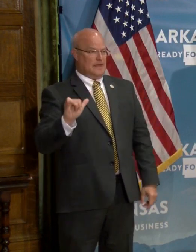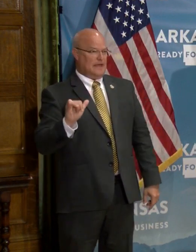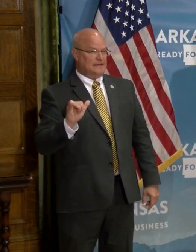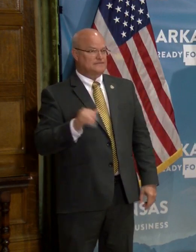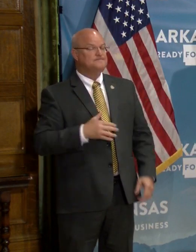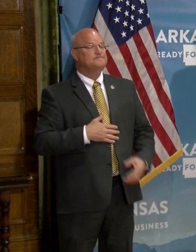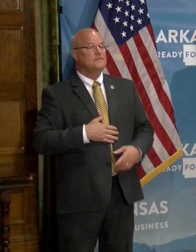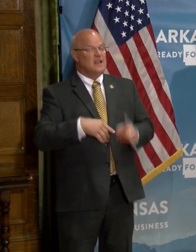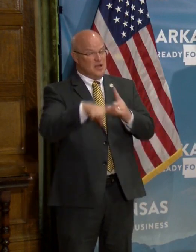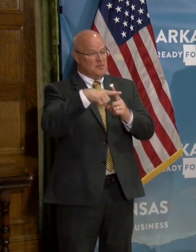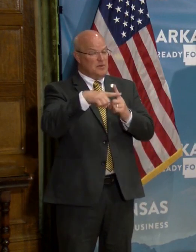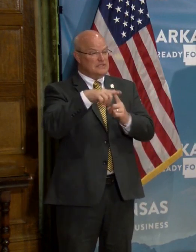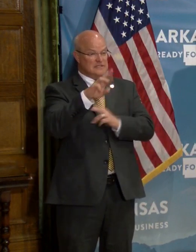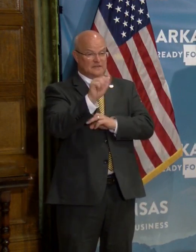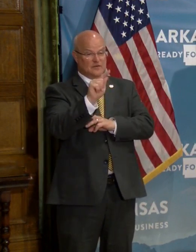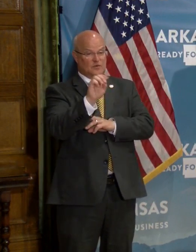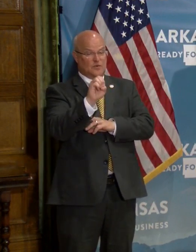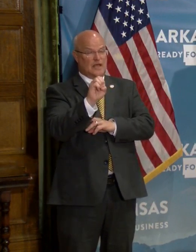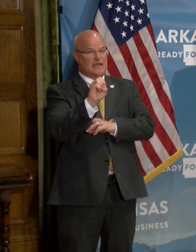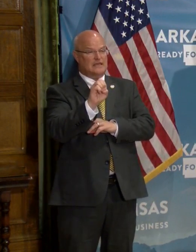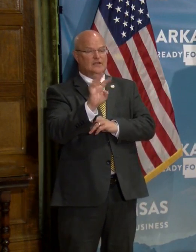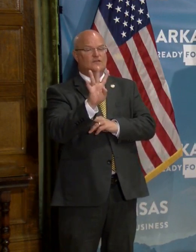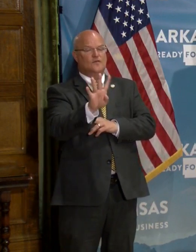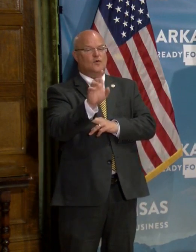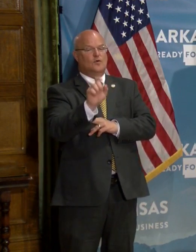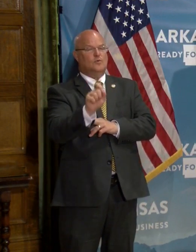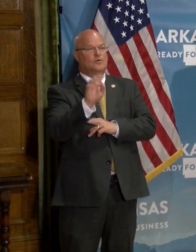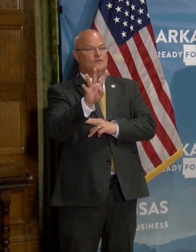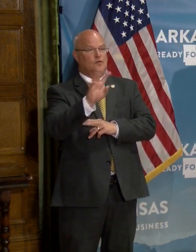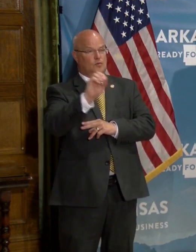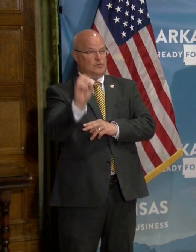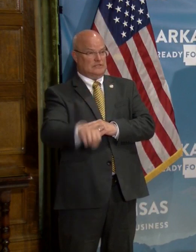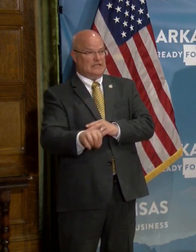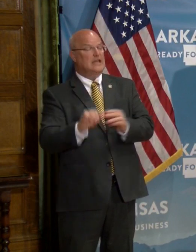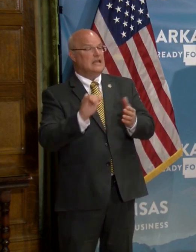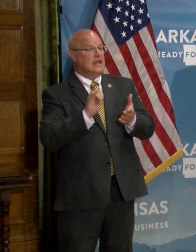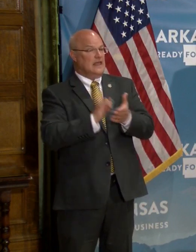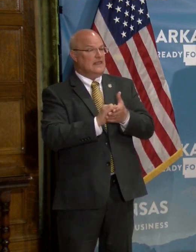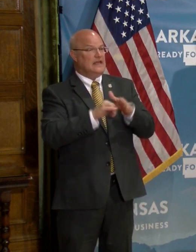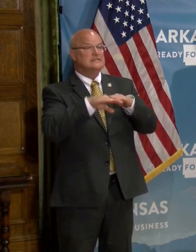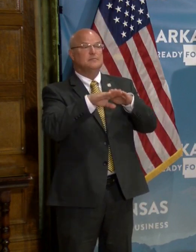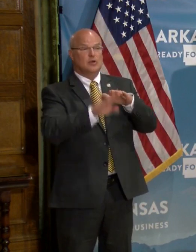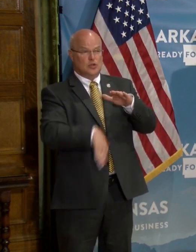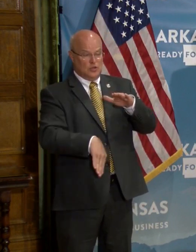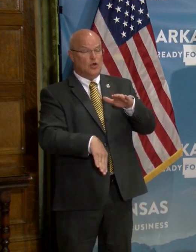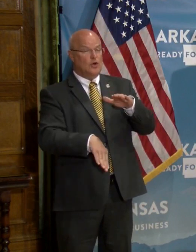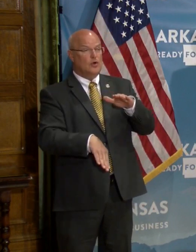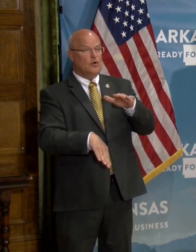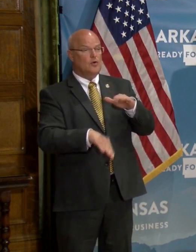The positivity rate is 4.4 percent, which, as you know, is well below